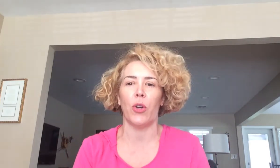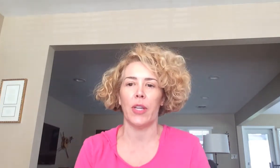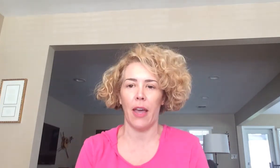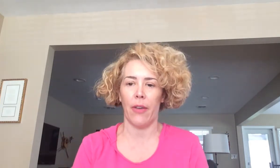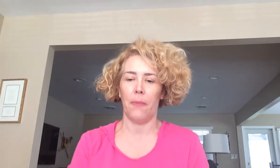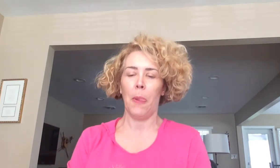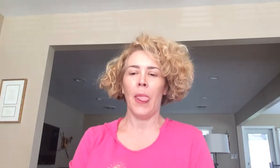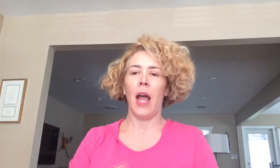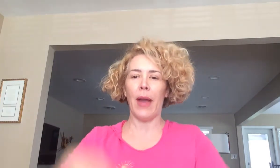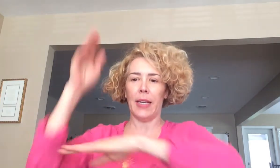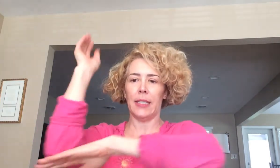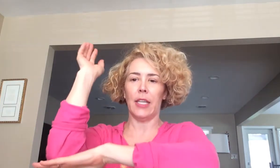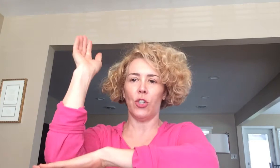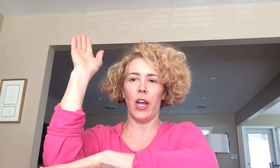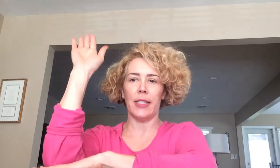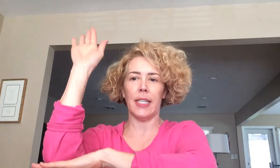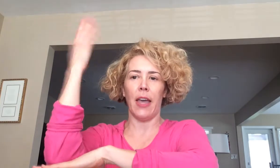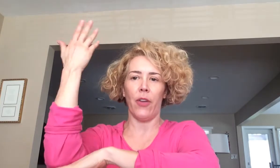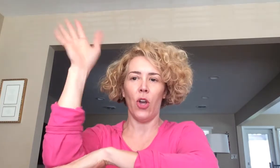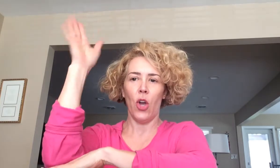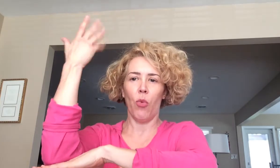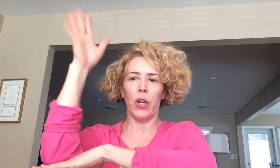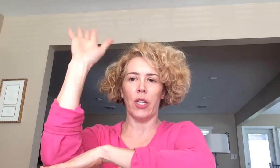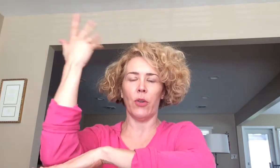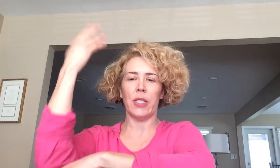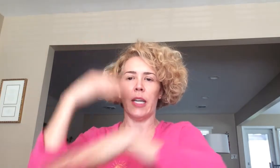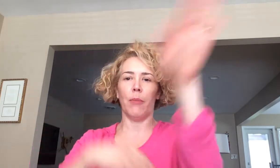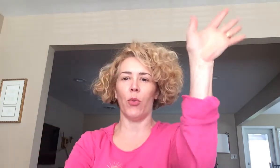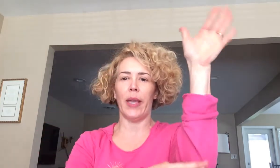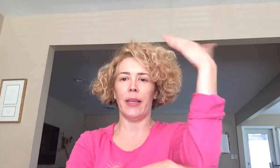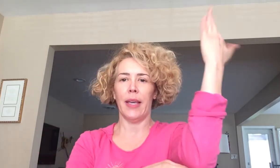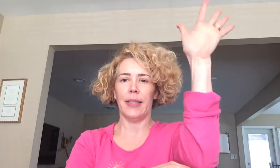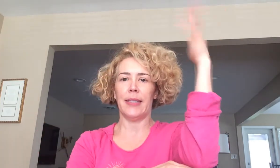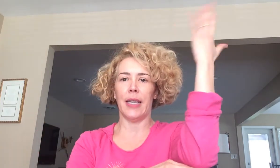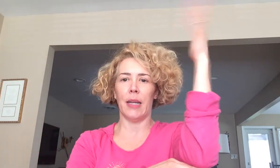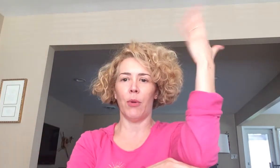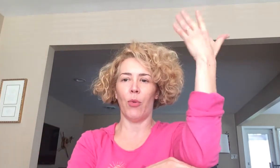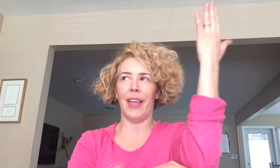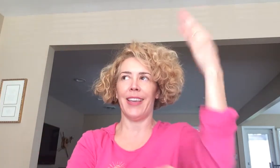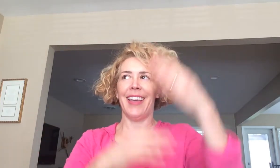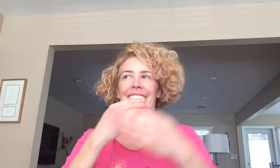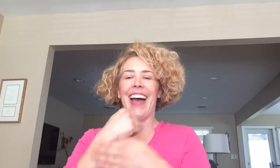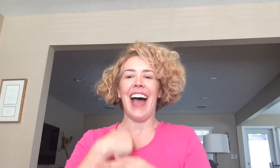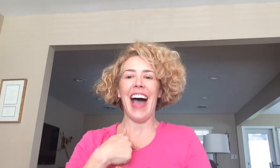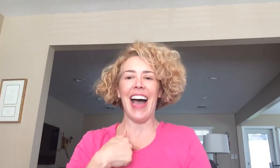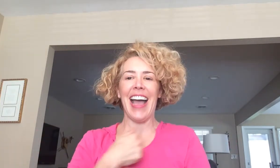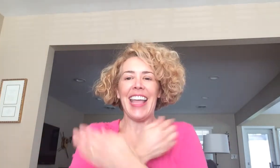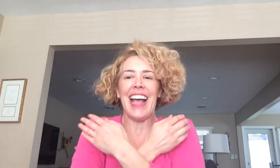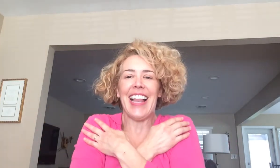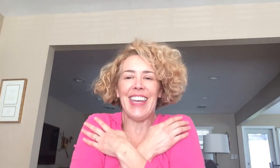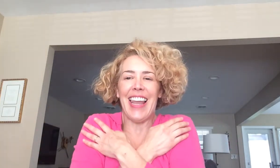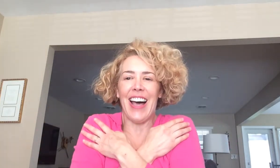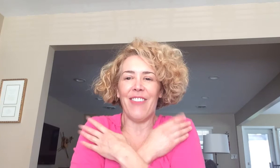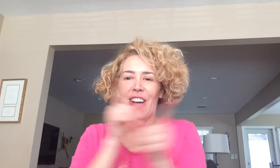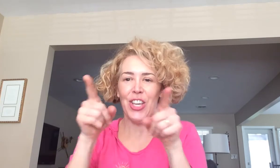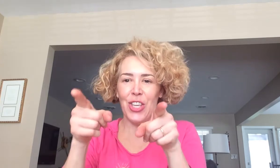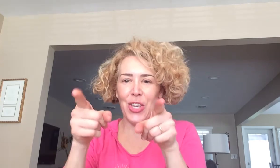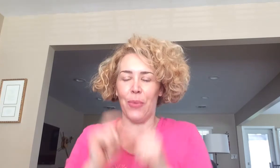we were together. Alright, let's get your hands together. We're going to go skid-a-marink, skid-a-marink, I love you.